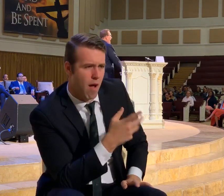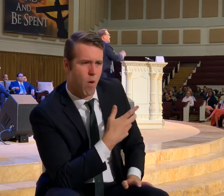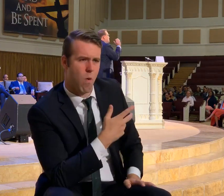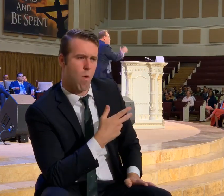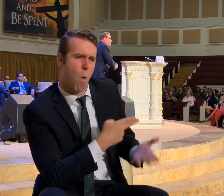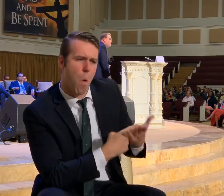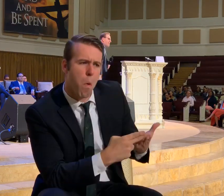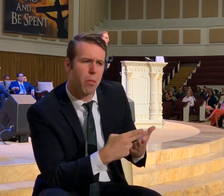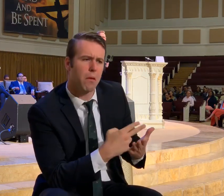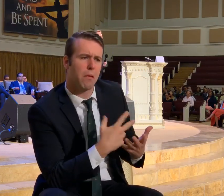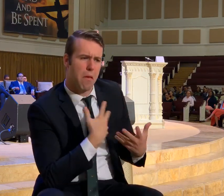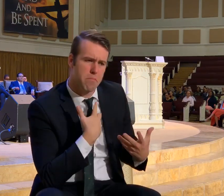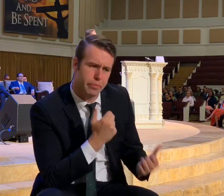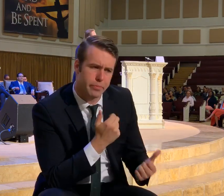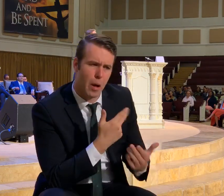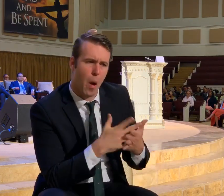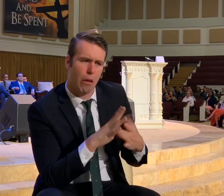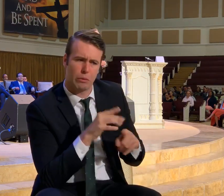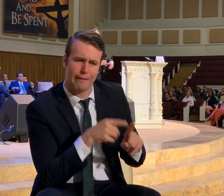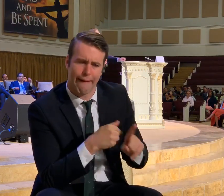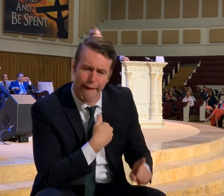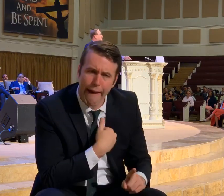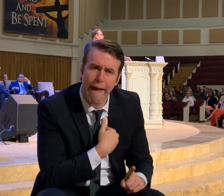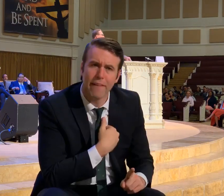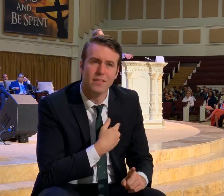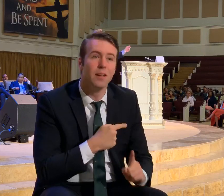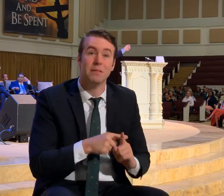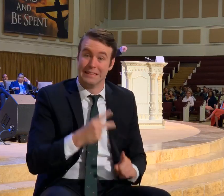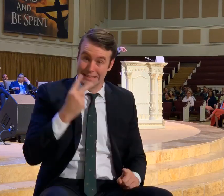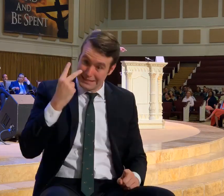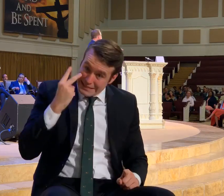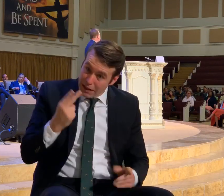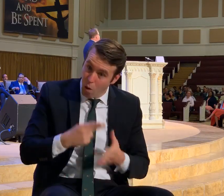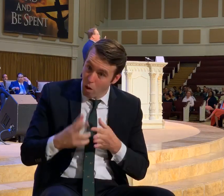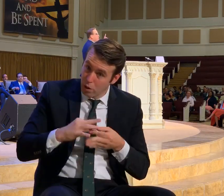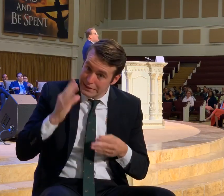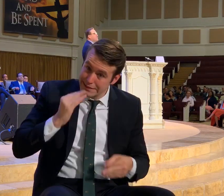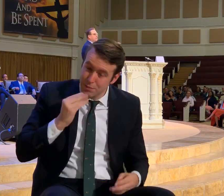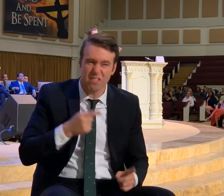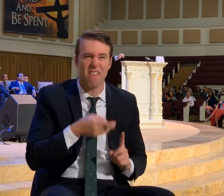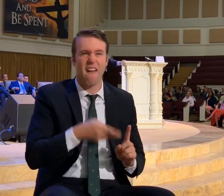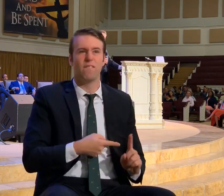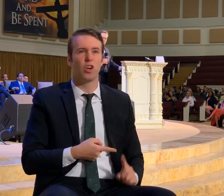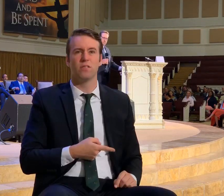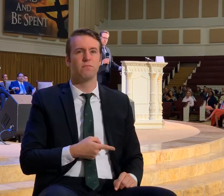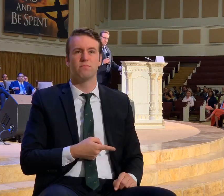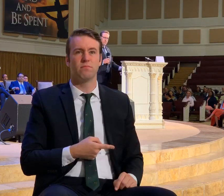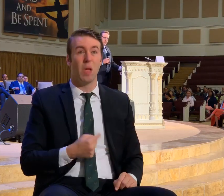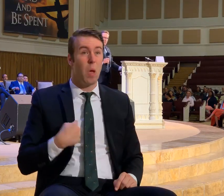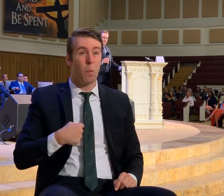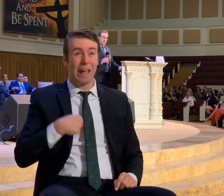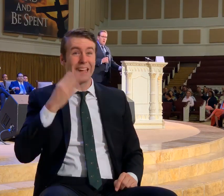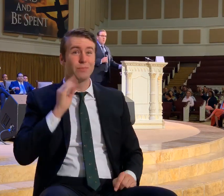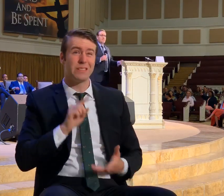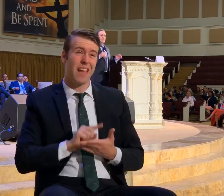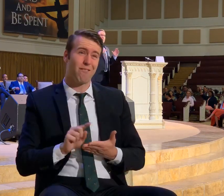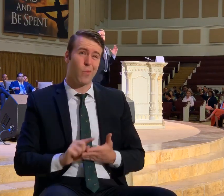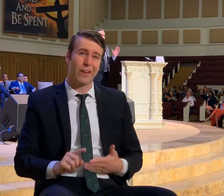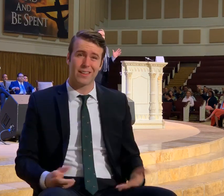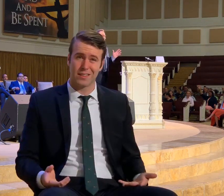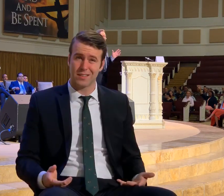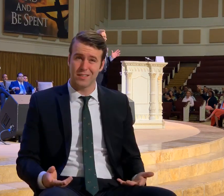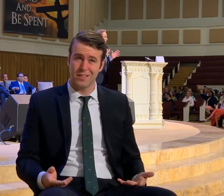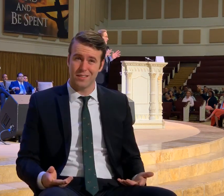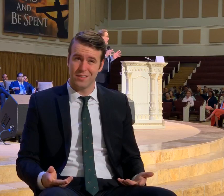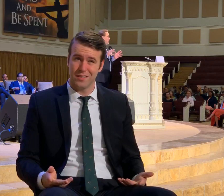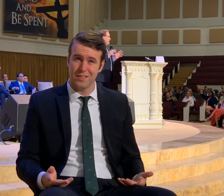they were. As moved by the Holy Ghost as they were. They never got to see what you and I are experiencing on a Tuesday night. What's even